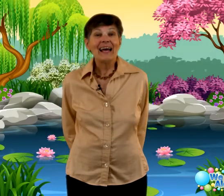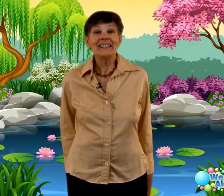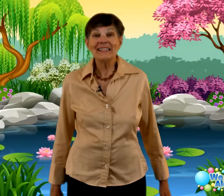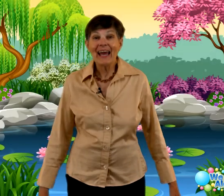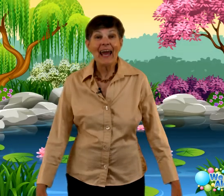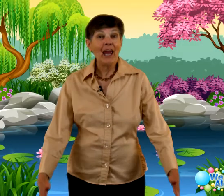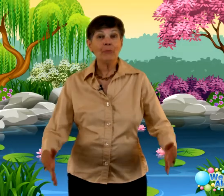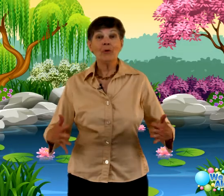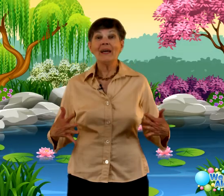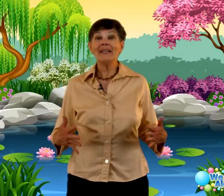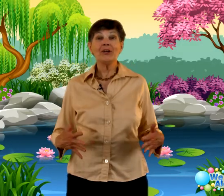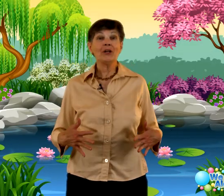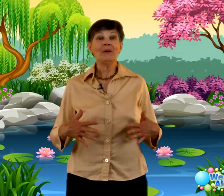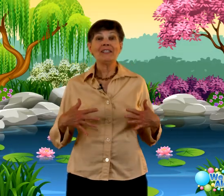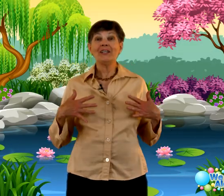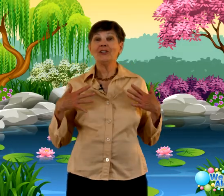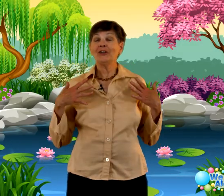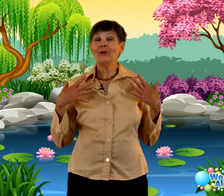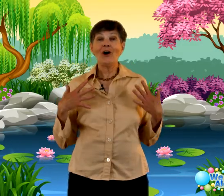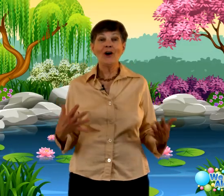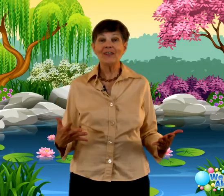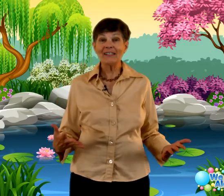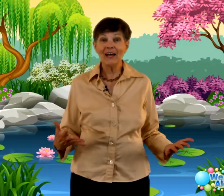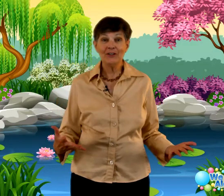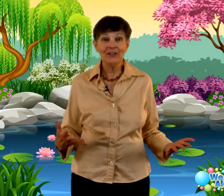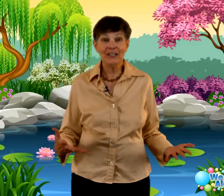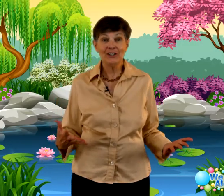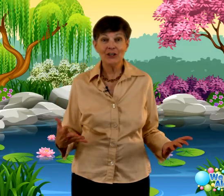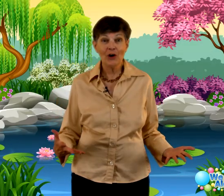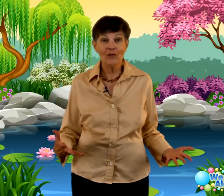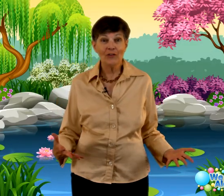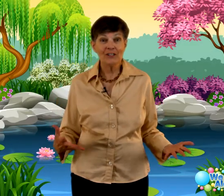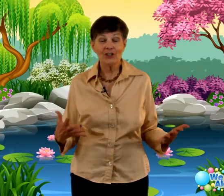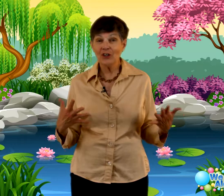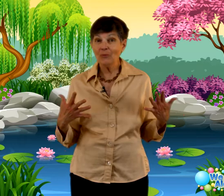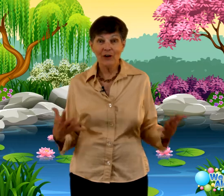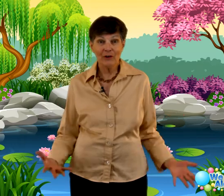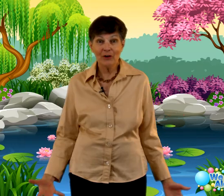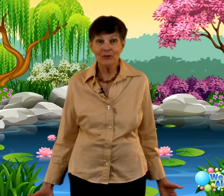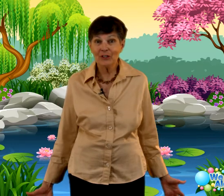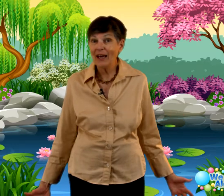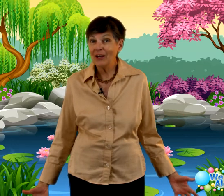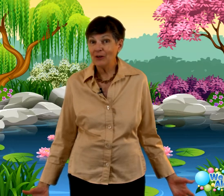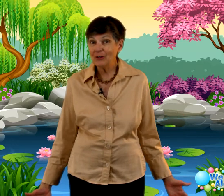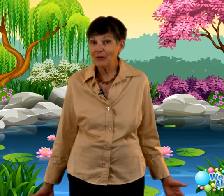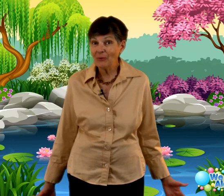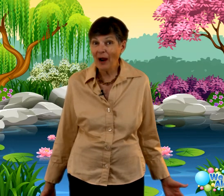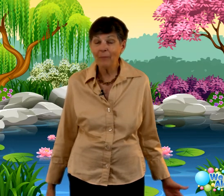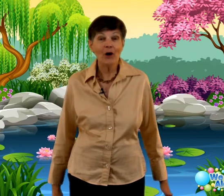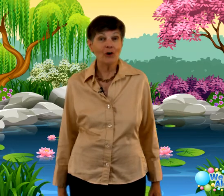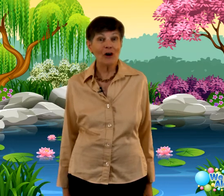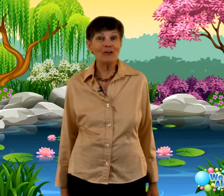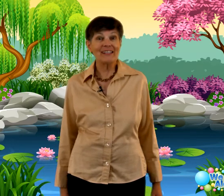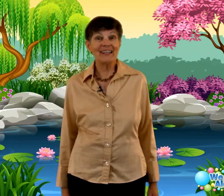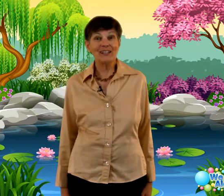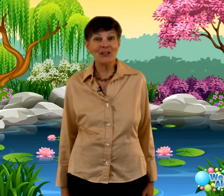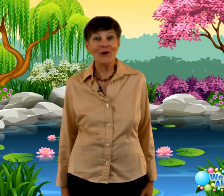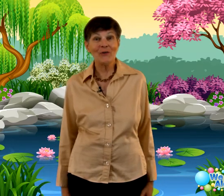Today, Anne-Marie is going to be teaching you all the signs you need to know for this cute mother goose nursery rhyme, Croak Said the Toad.